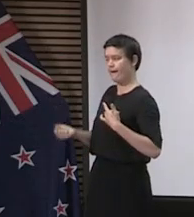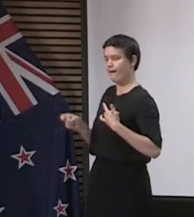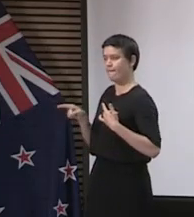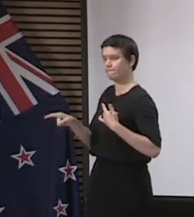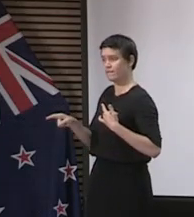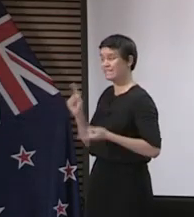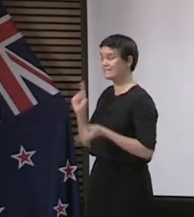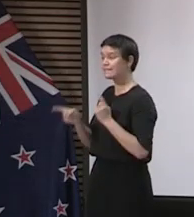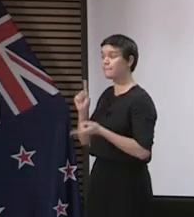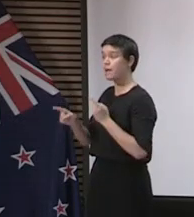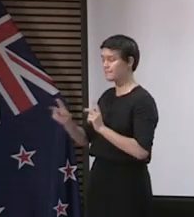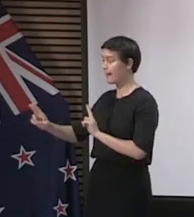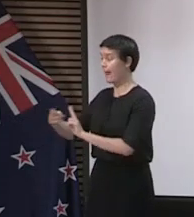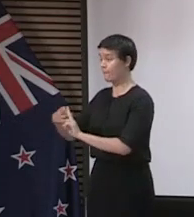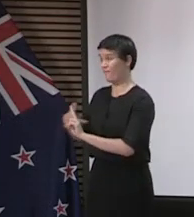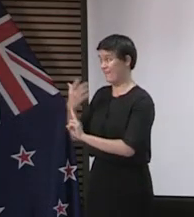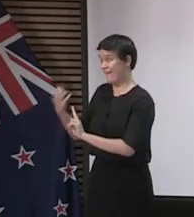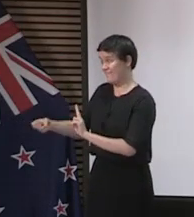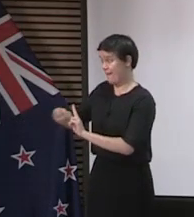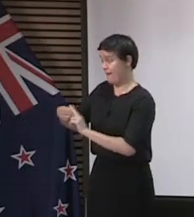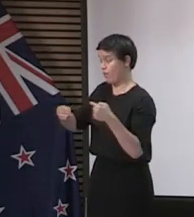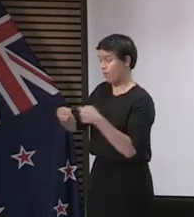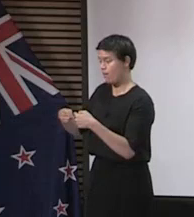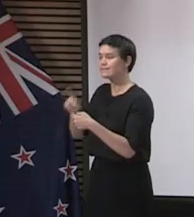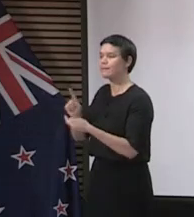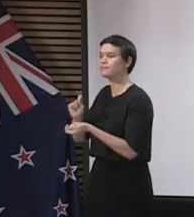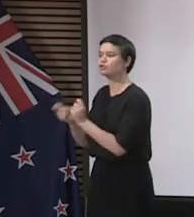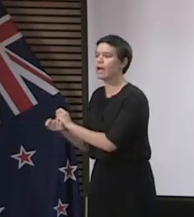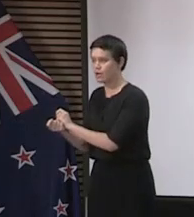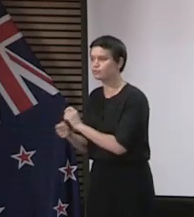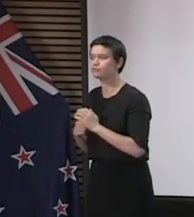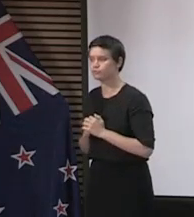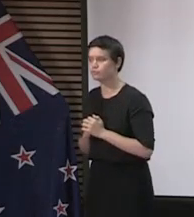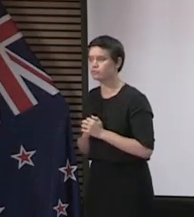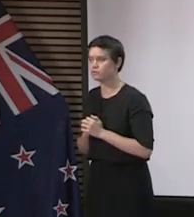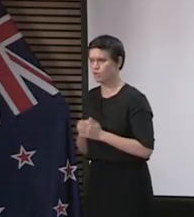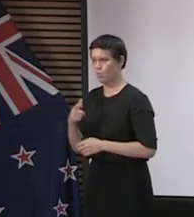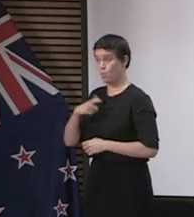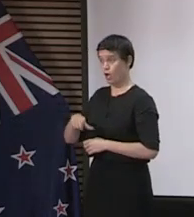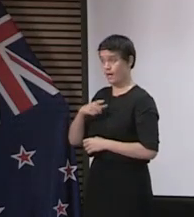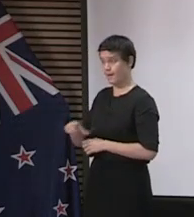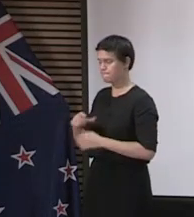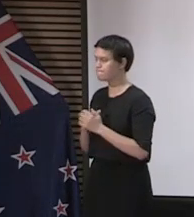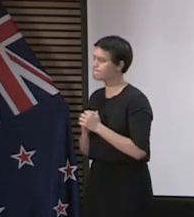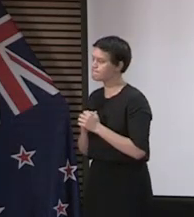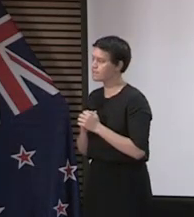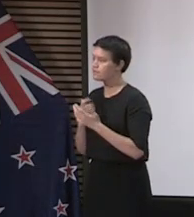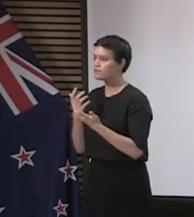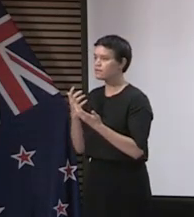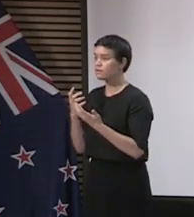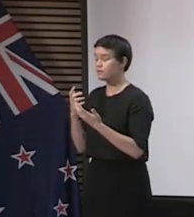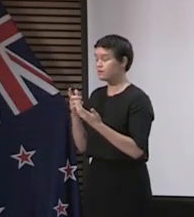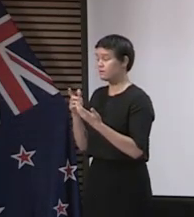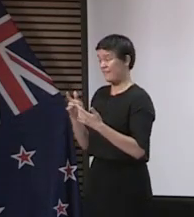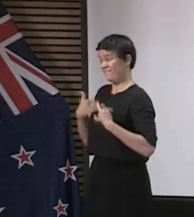public health units are working with us to review recent probable cases. Some of these, for example, have been classified